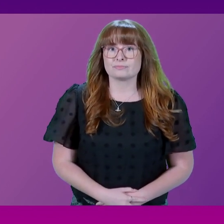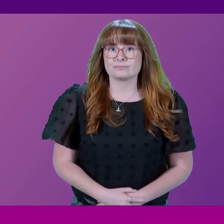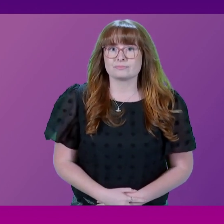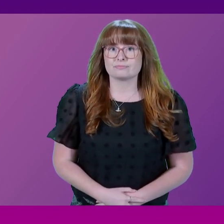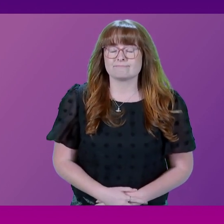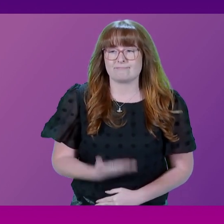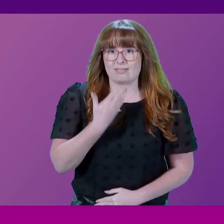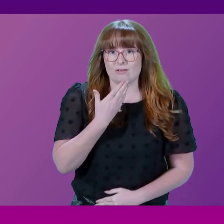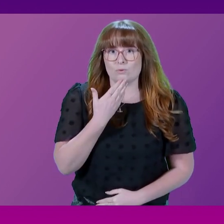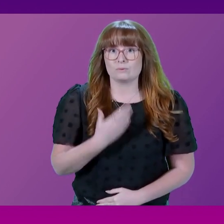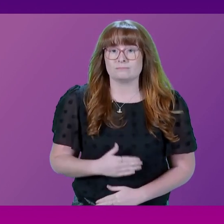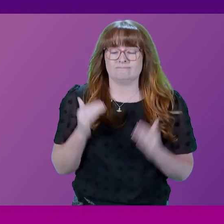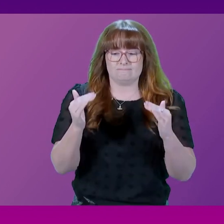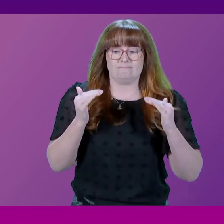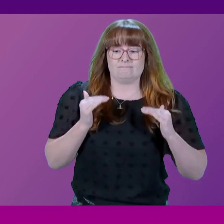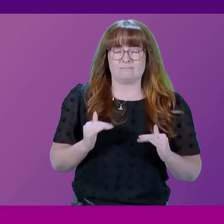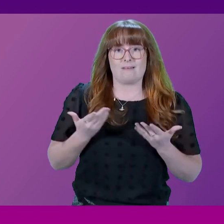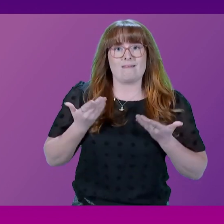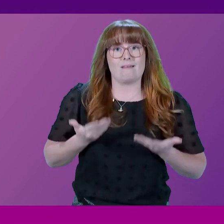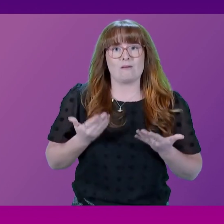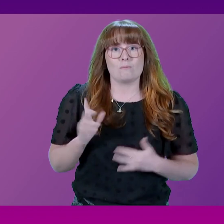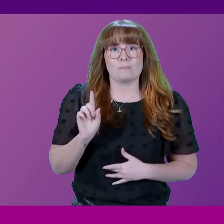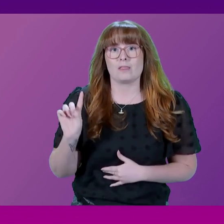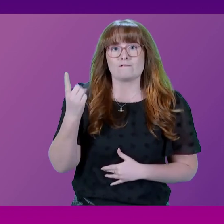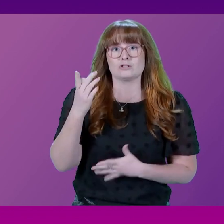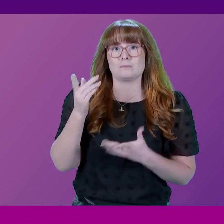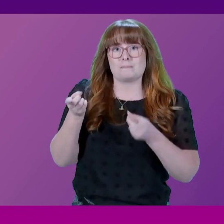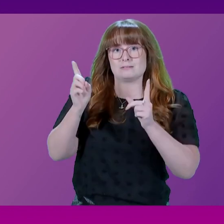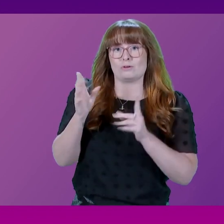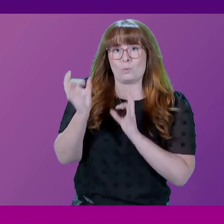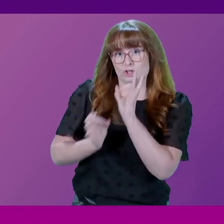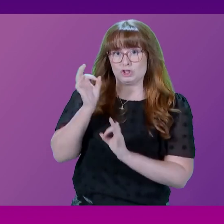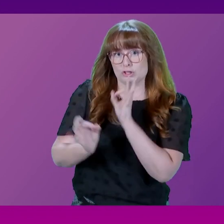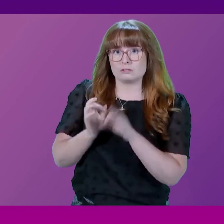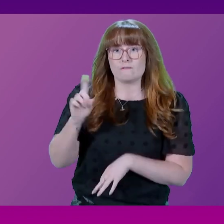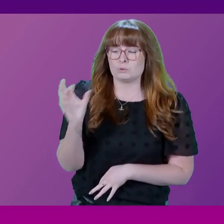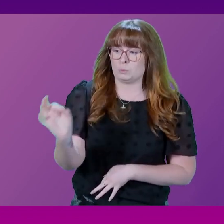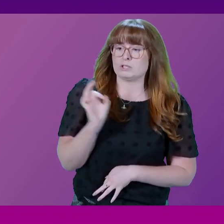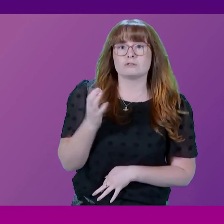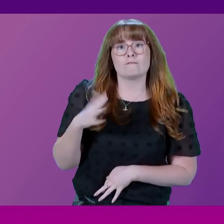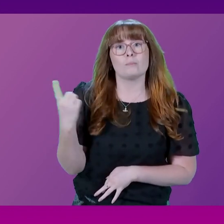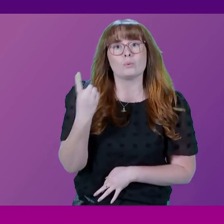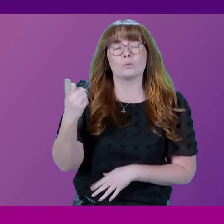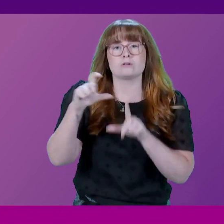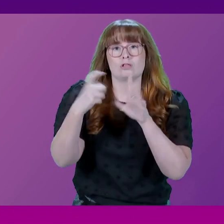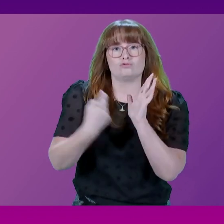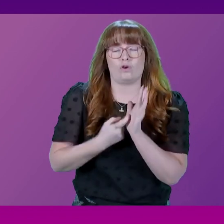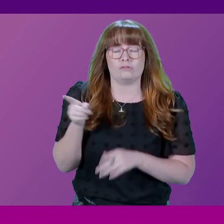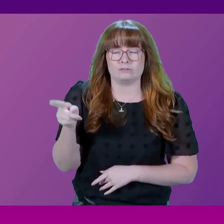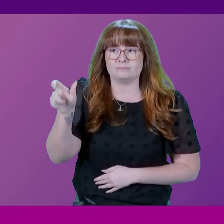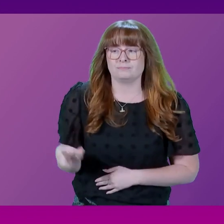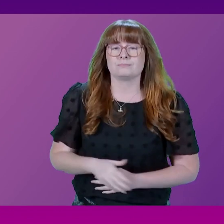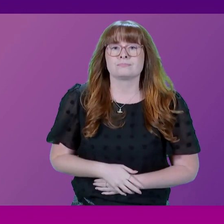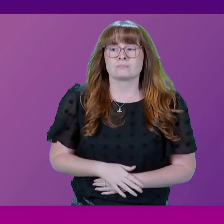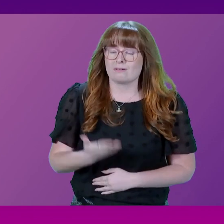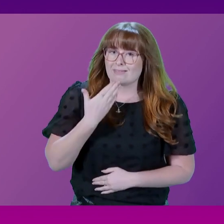Thank you. The next item of business is First Minister's questions. And at question number one, I call Douglas Rocks. Thank